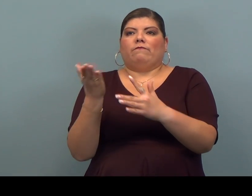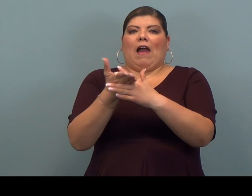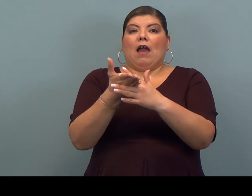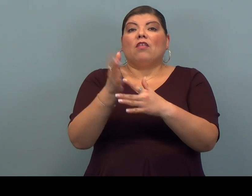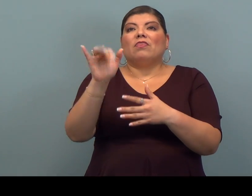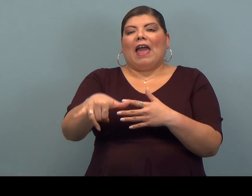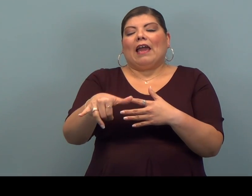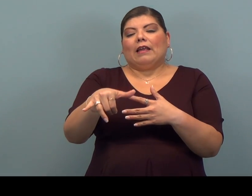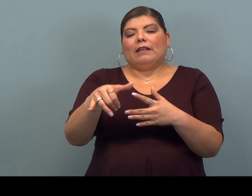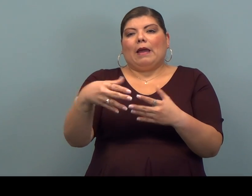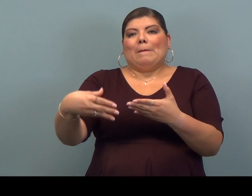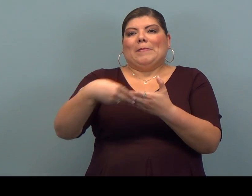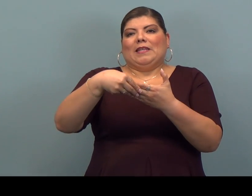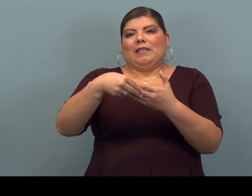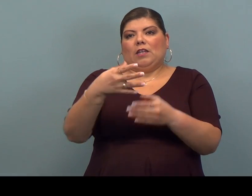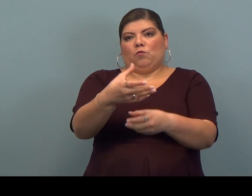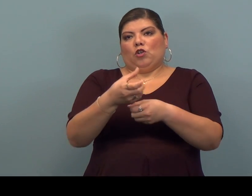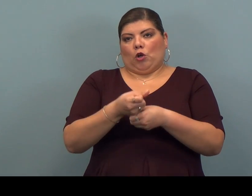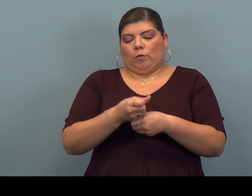amended return.